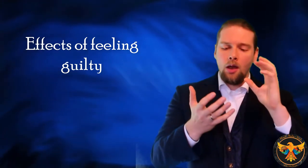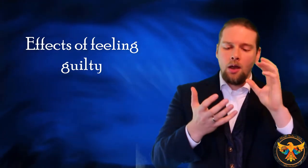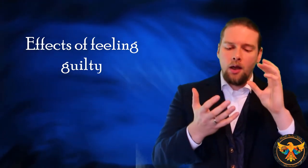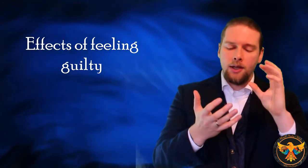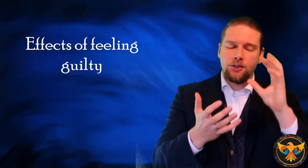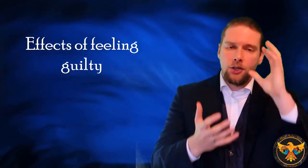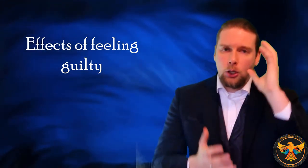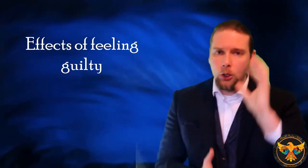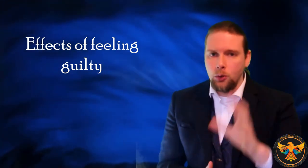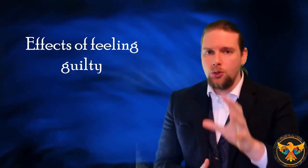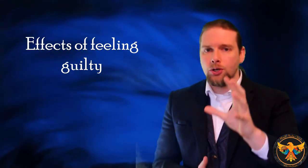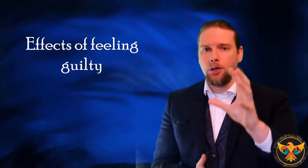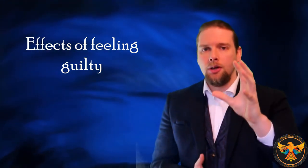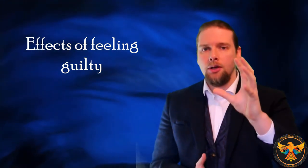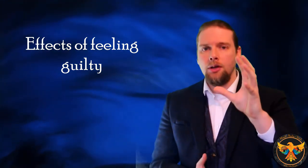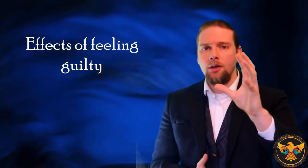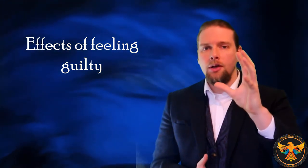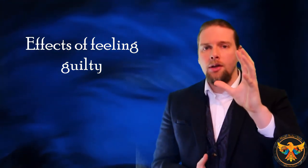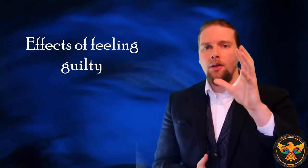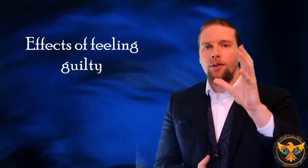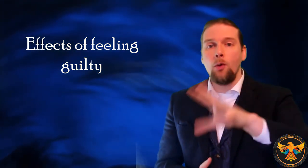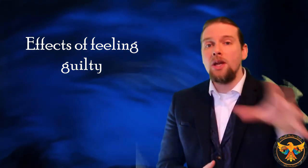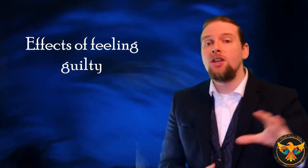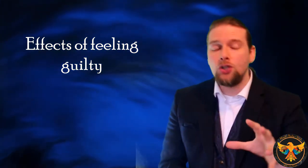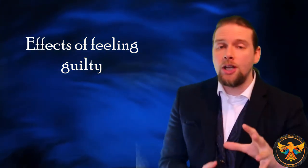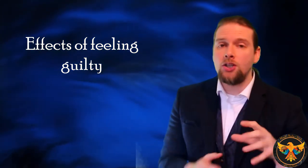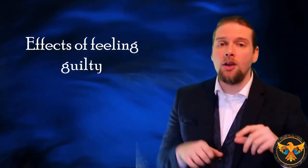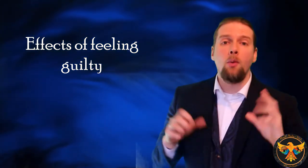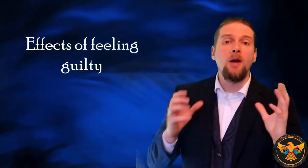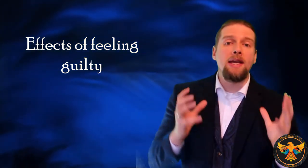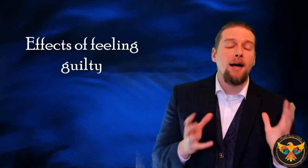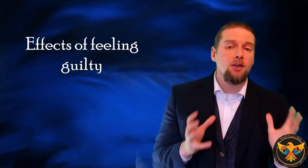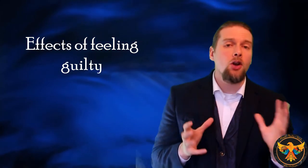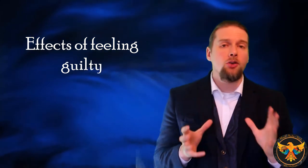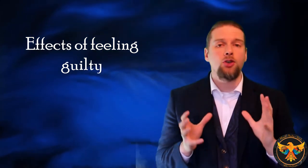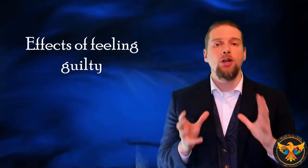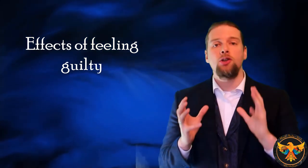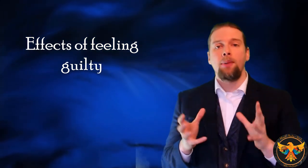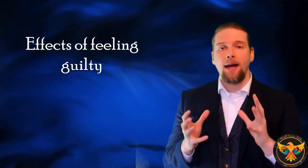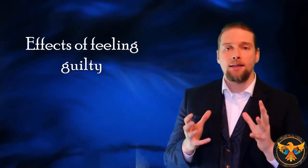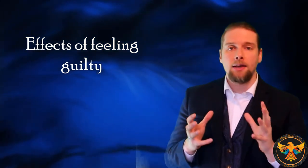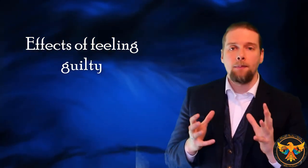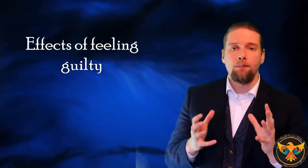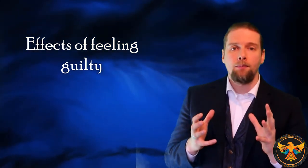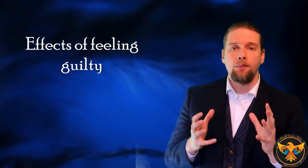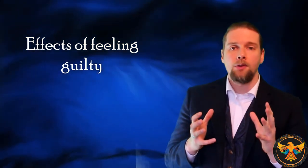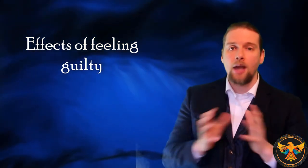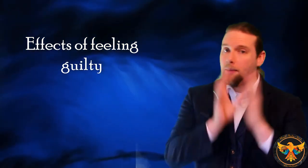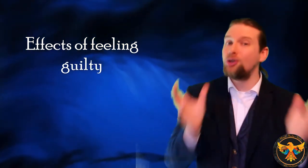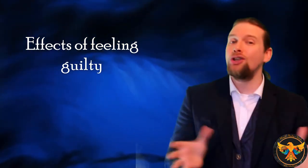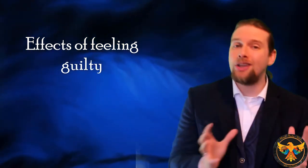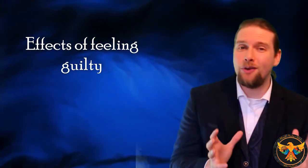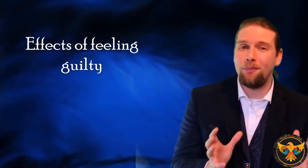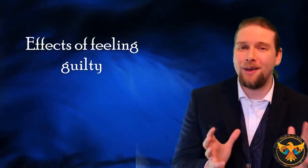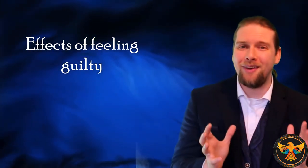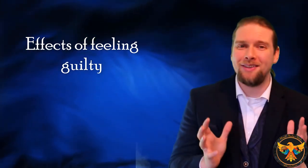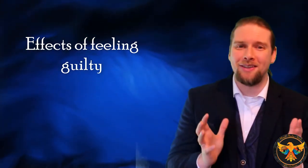It's an illusion that we can change it and we cannot change the past. Time machines have not been invented.